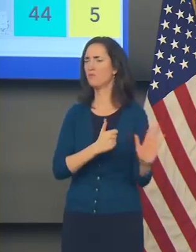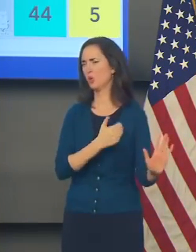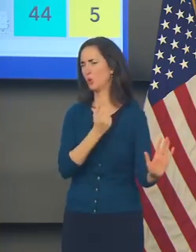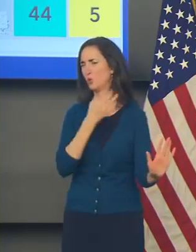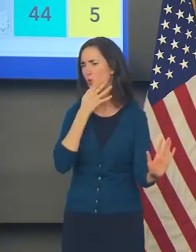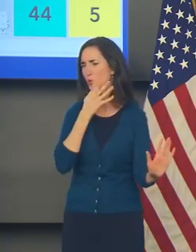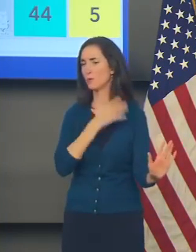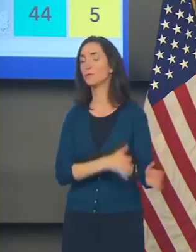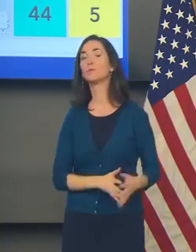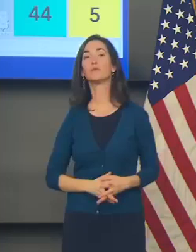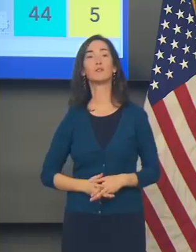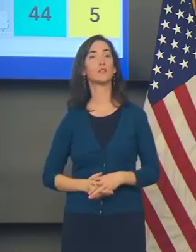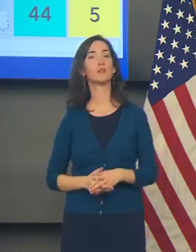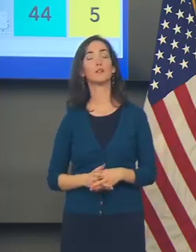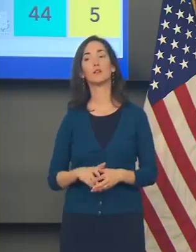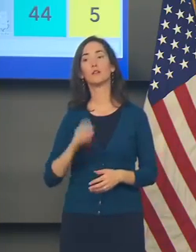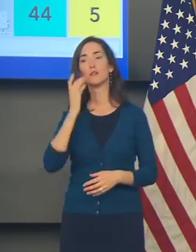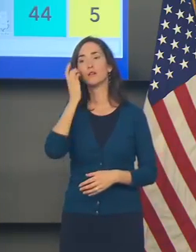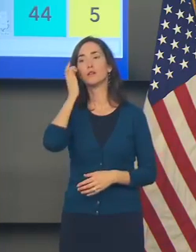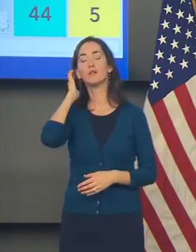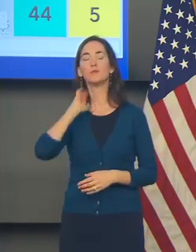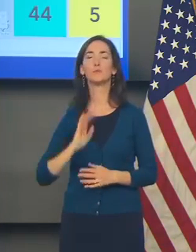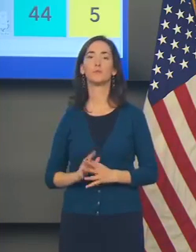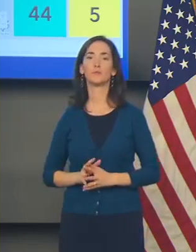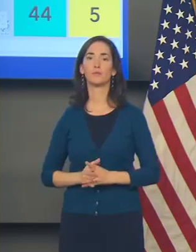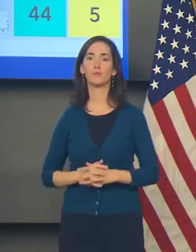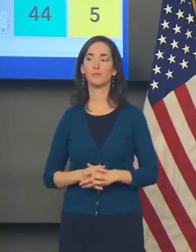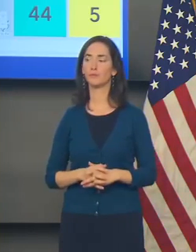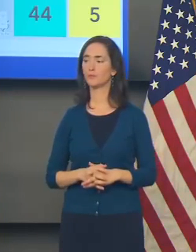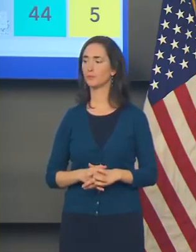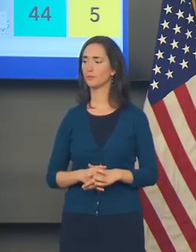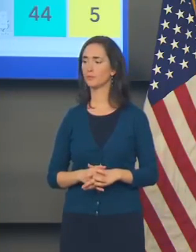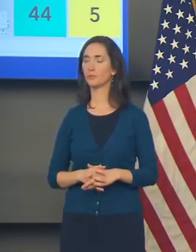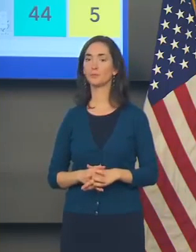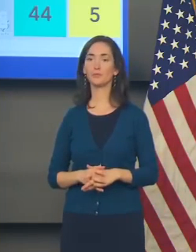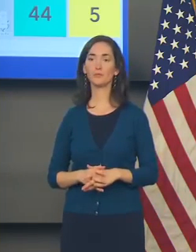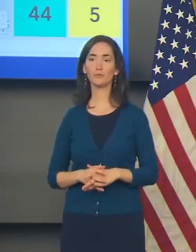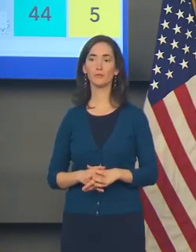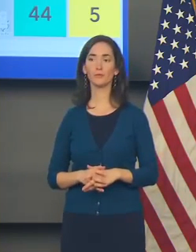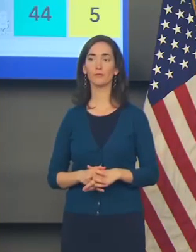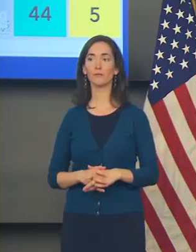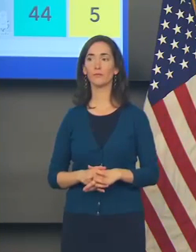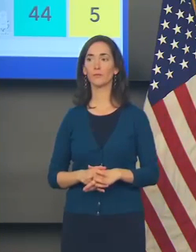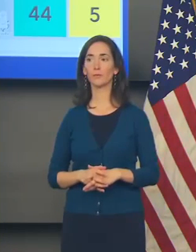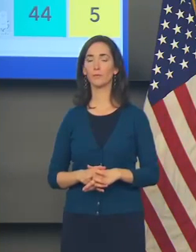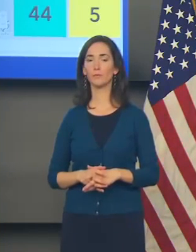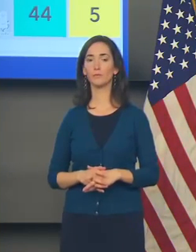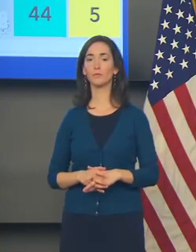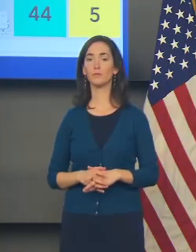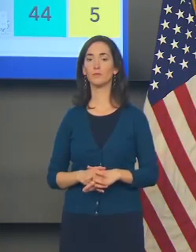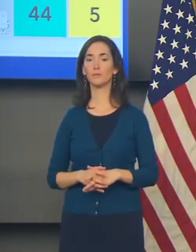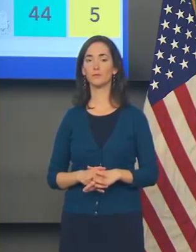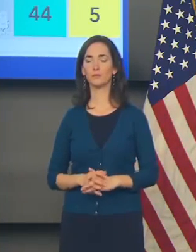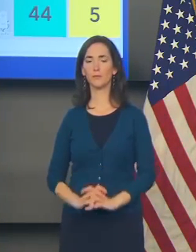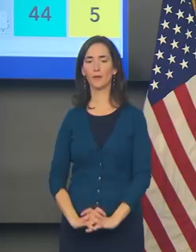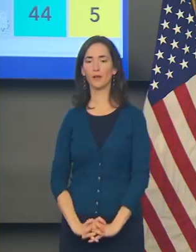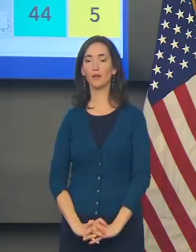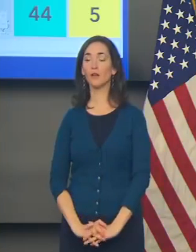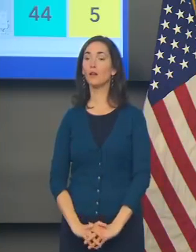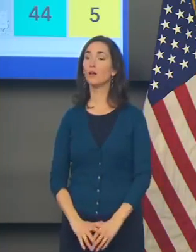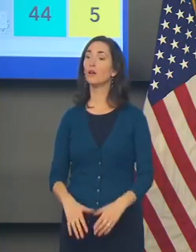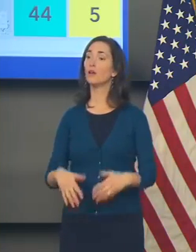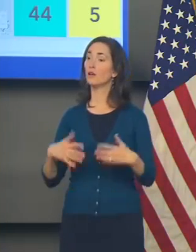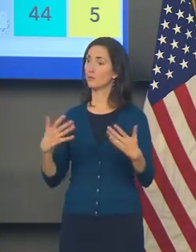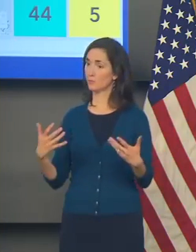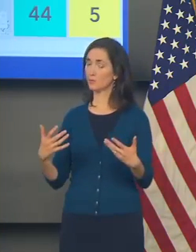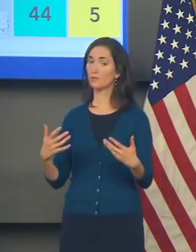And while it is true that especially as it relates to Moderna and Pfizer, which confer full protection